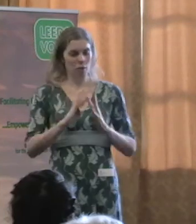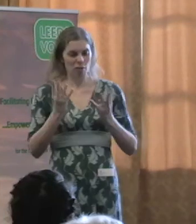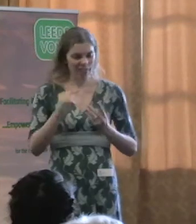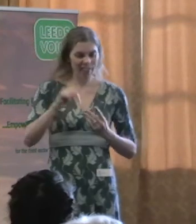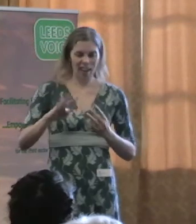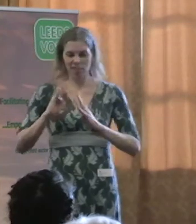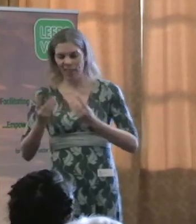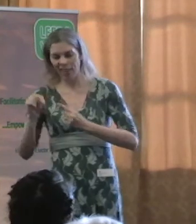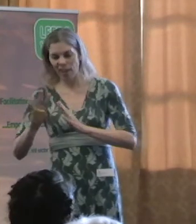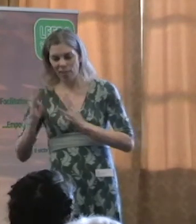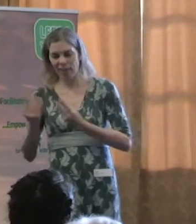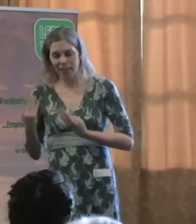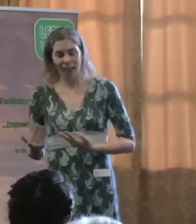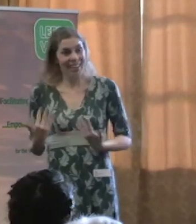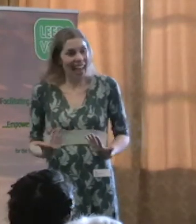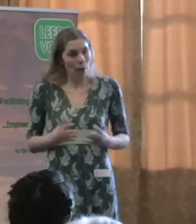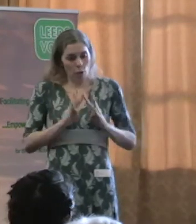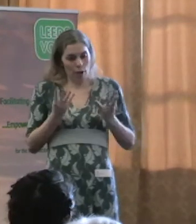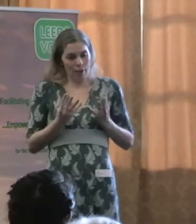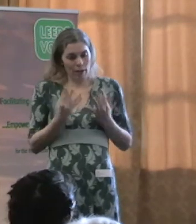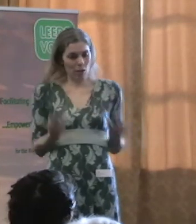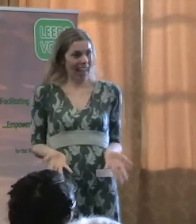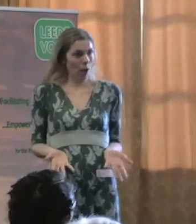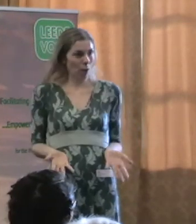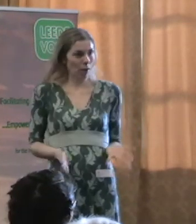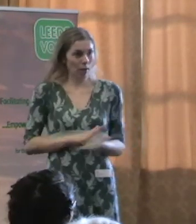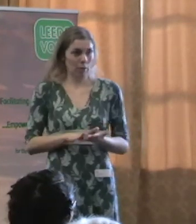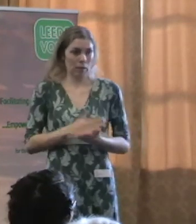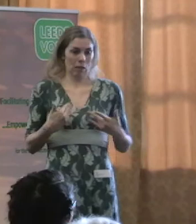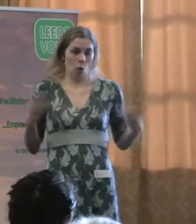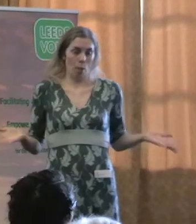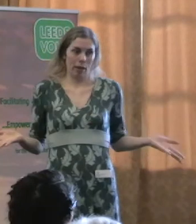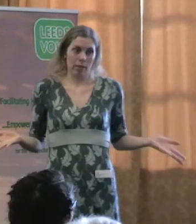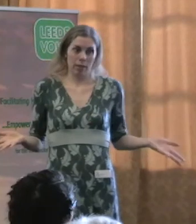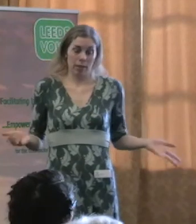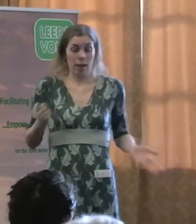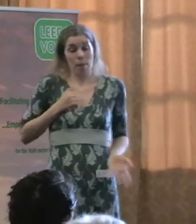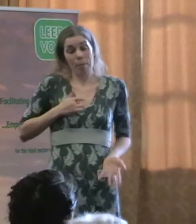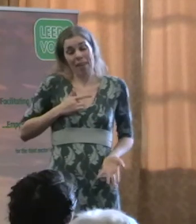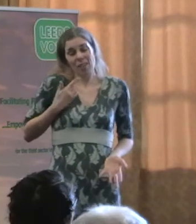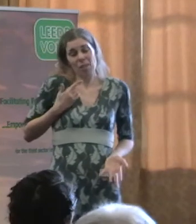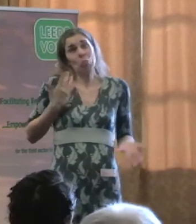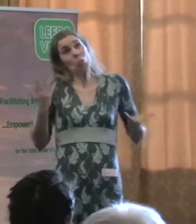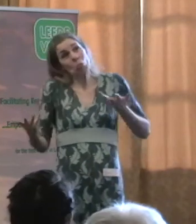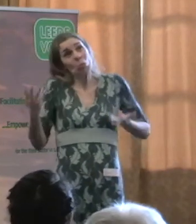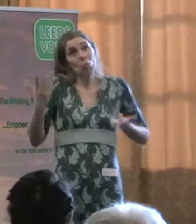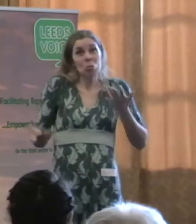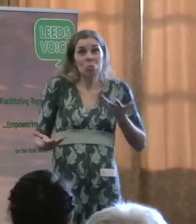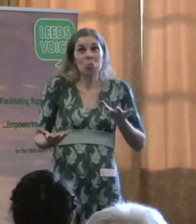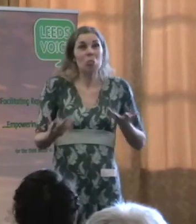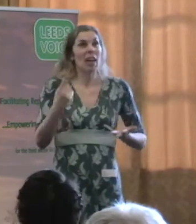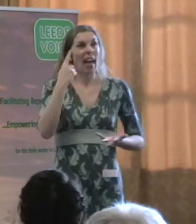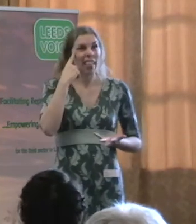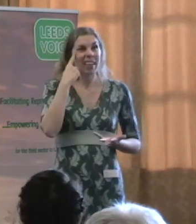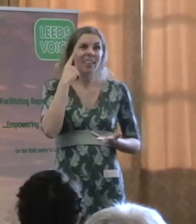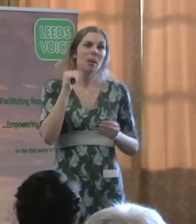personal view is, not to get too hung up on this, my personal view is, it probably is an advantage to be ring-fenced